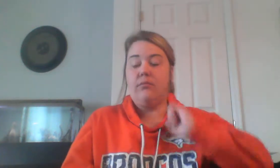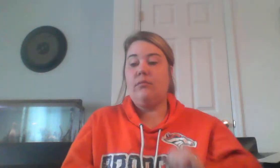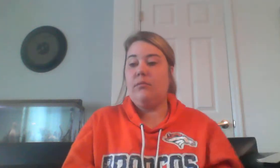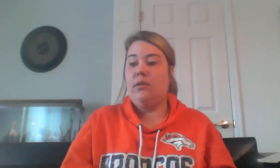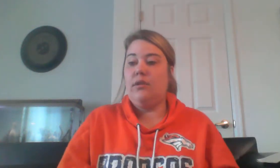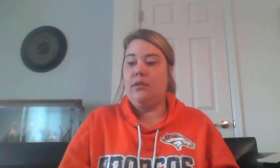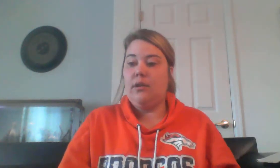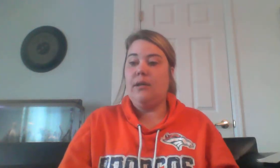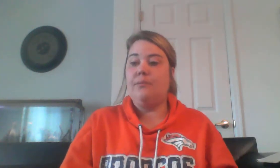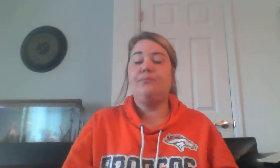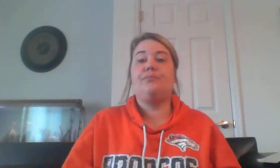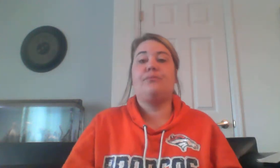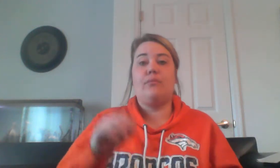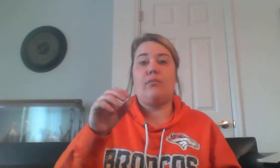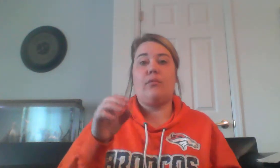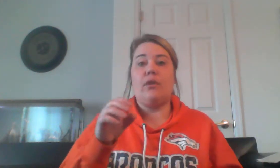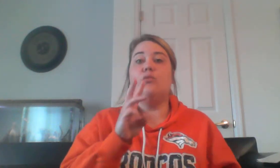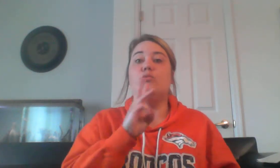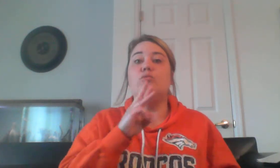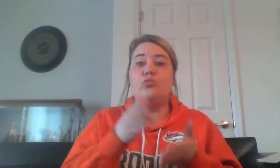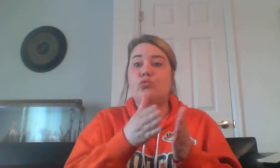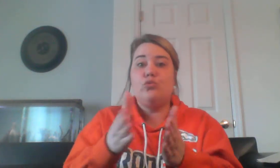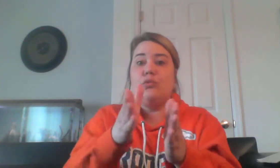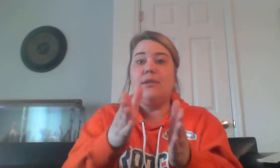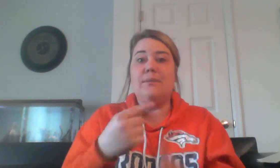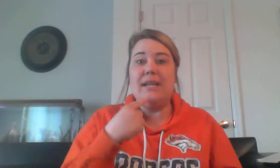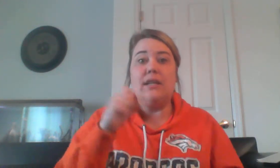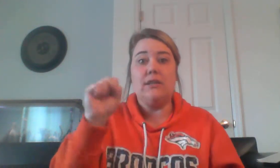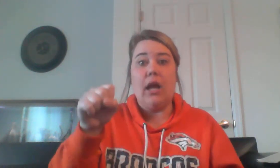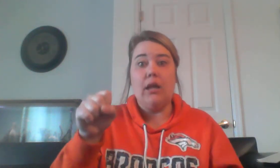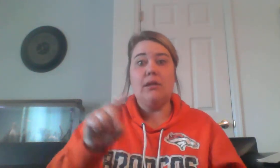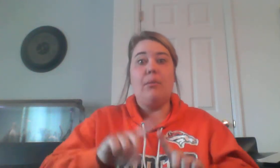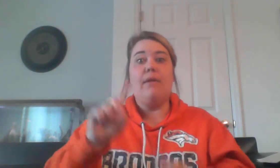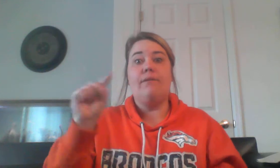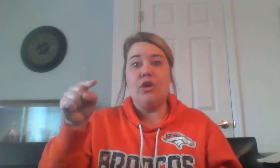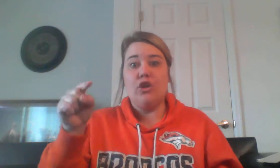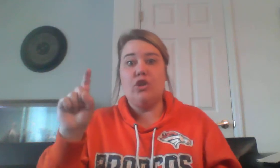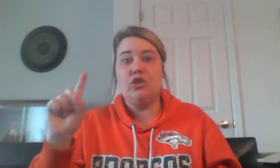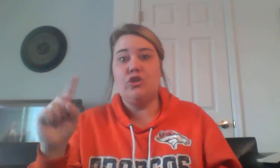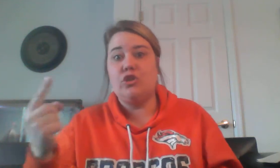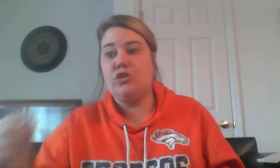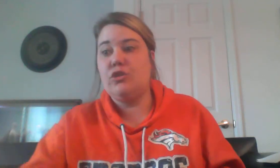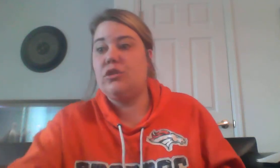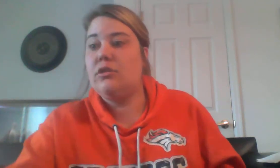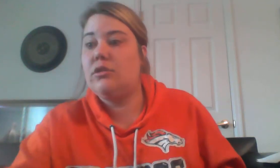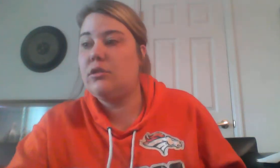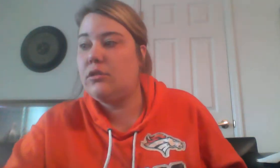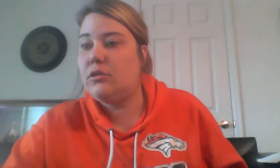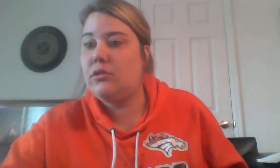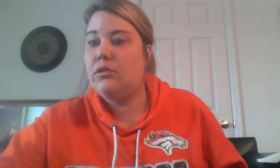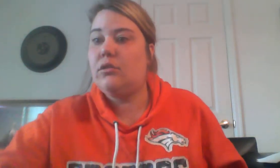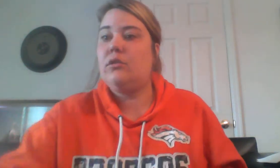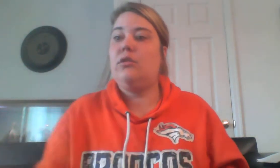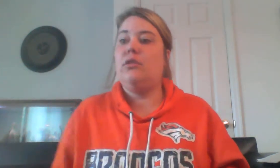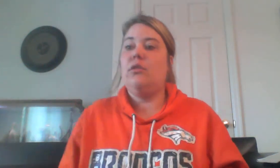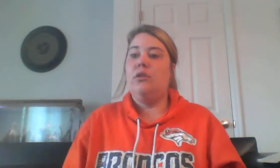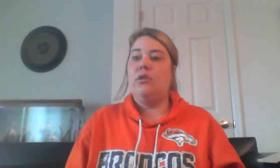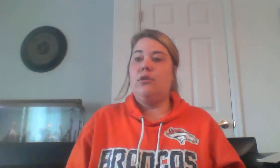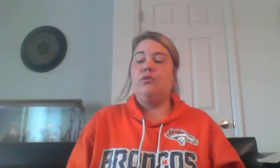exclusive hair color, the Preference Paris Lilliar Collation. Luminous new shades, directed by L'Oreal Mascoturus, with gold, gold, and red,